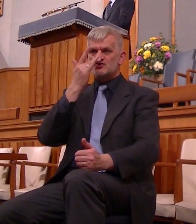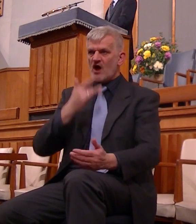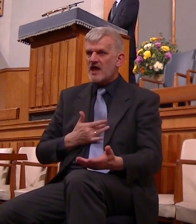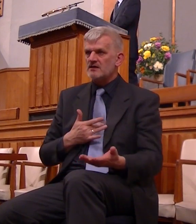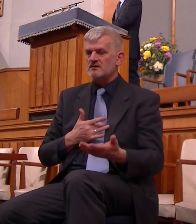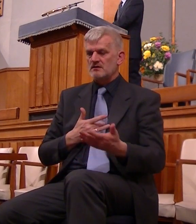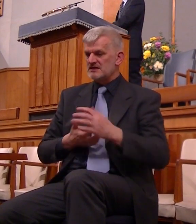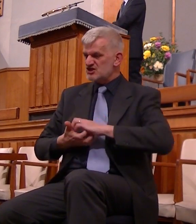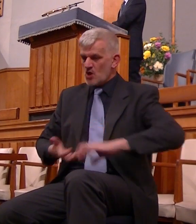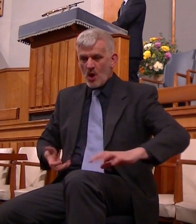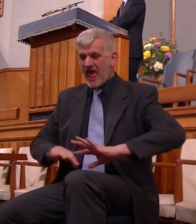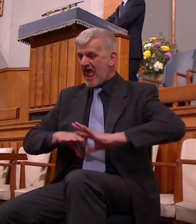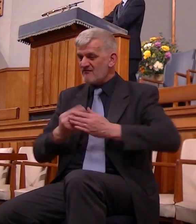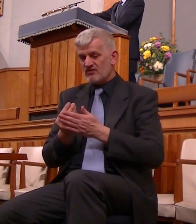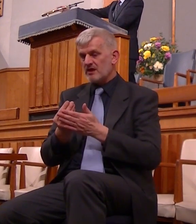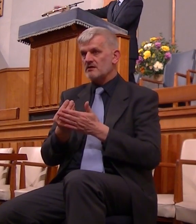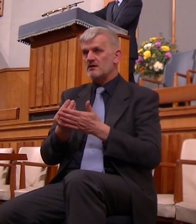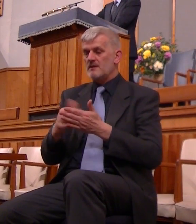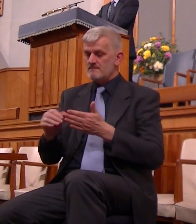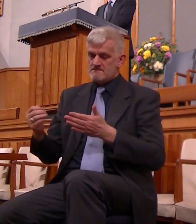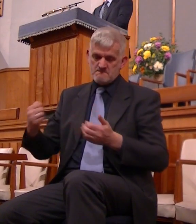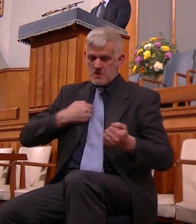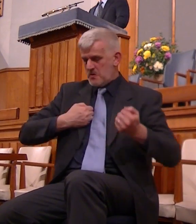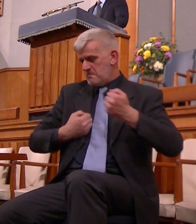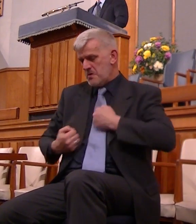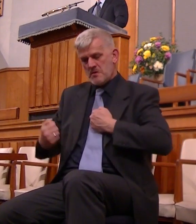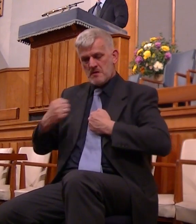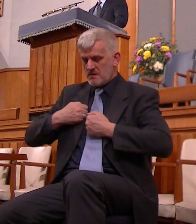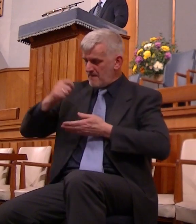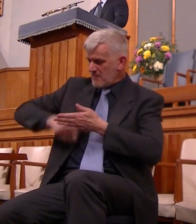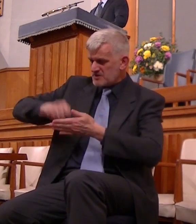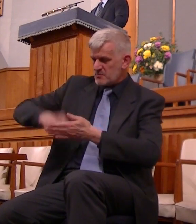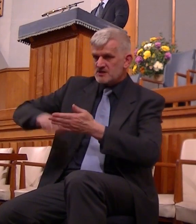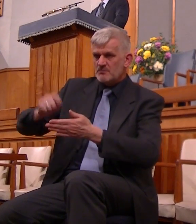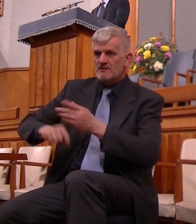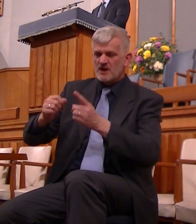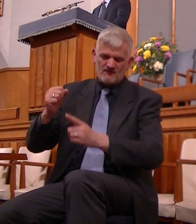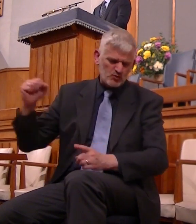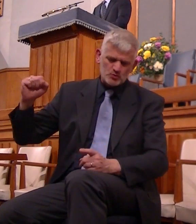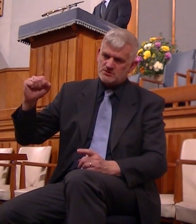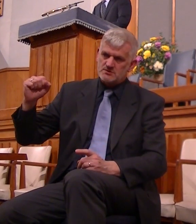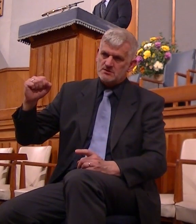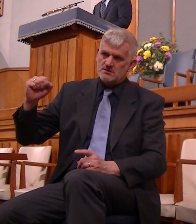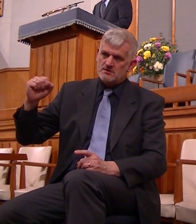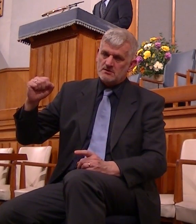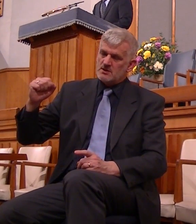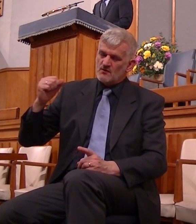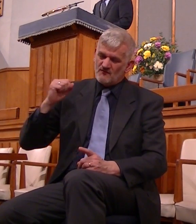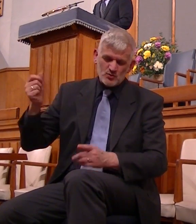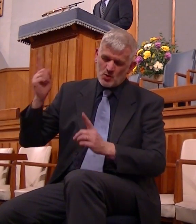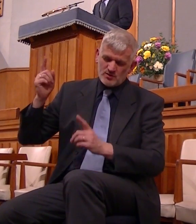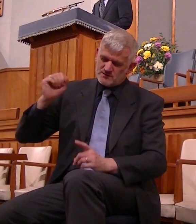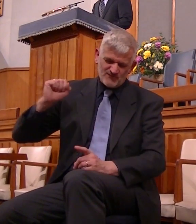had everything stolen from him he had knock after knock and still he wouldn't see that he was away from God